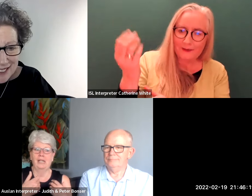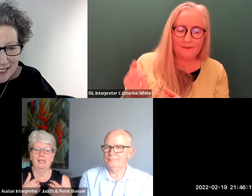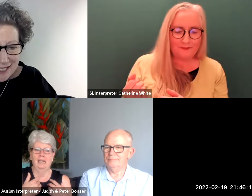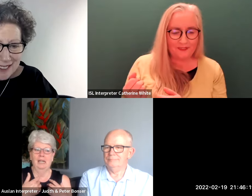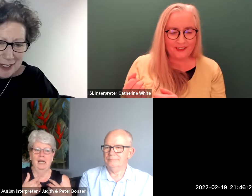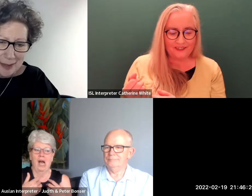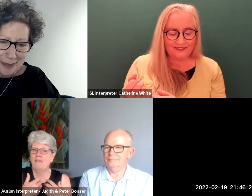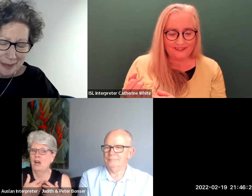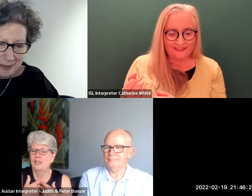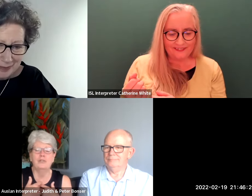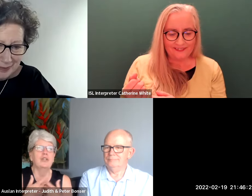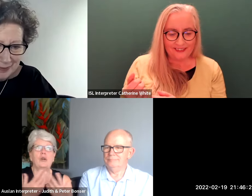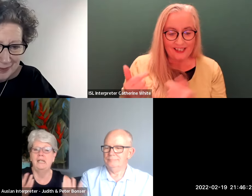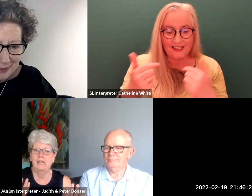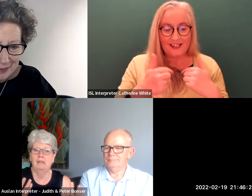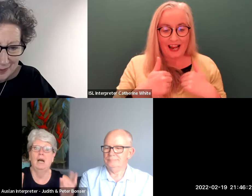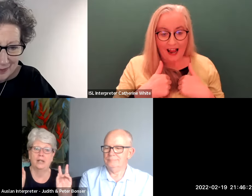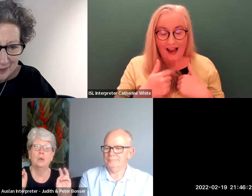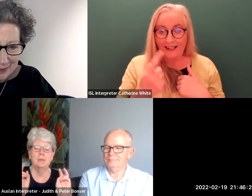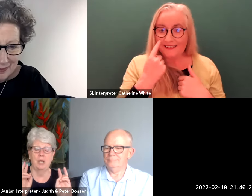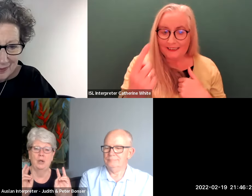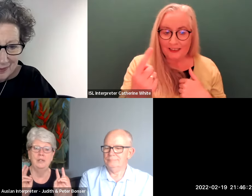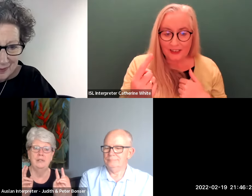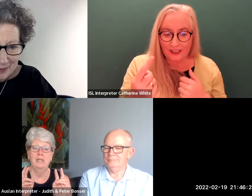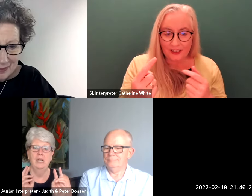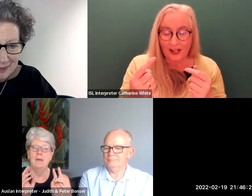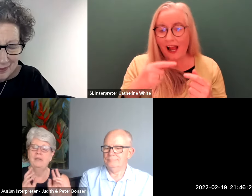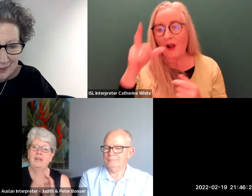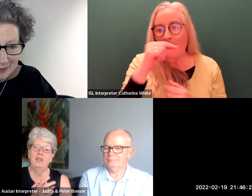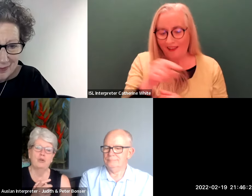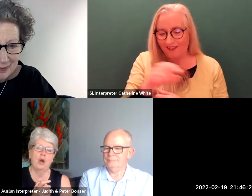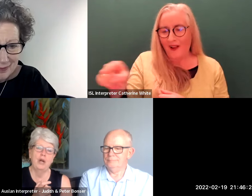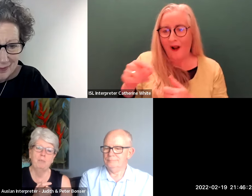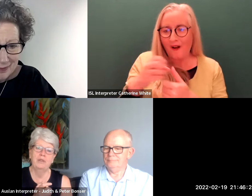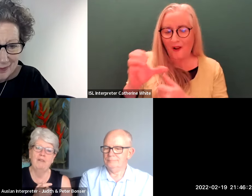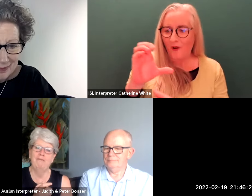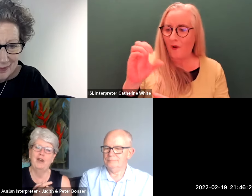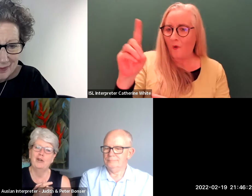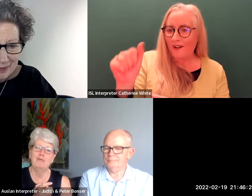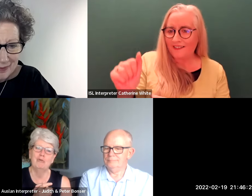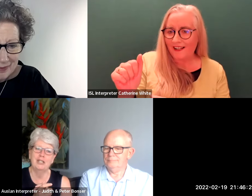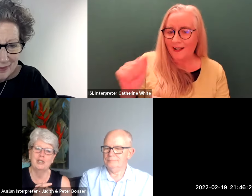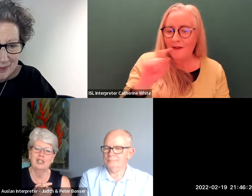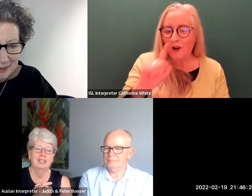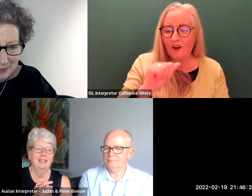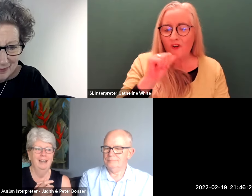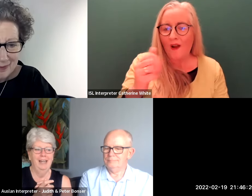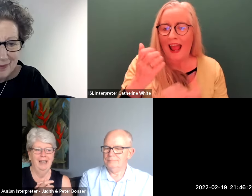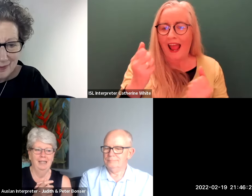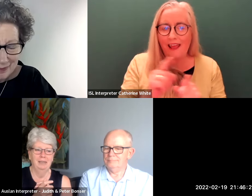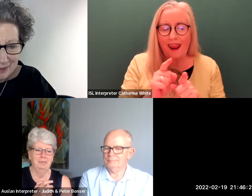know i find so many i call them coders that they've not grown up with that very rich